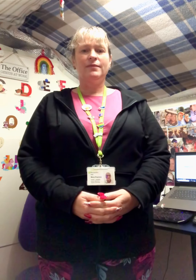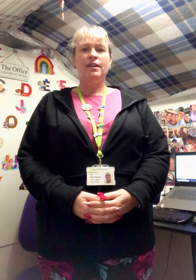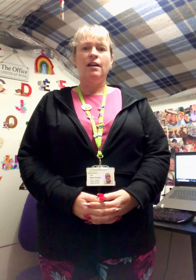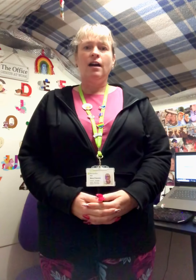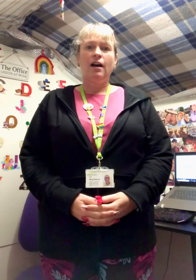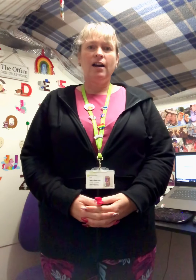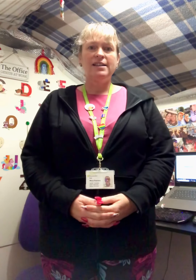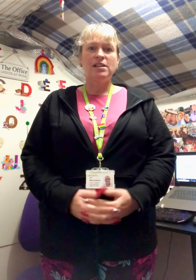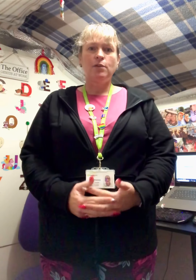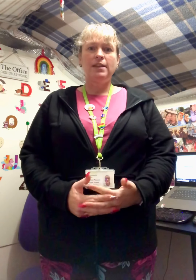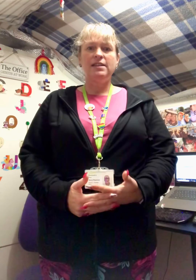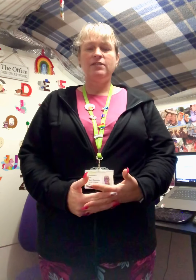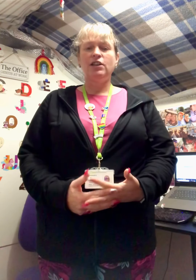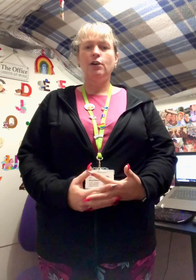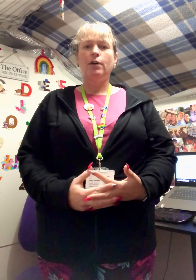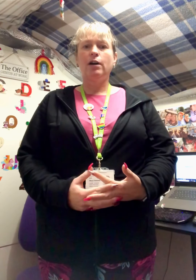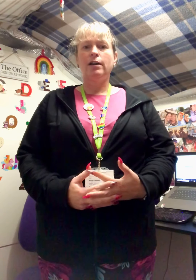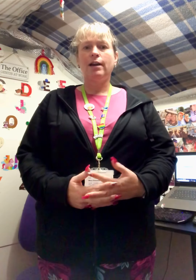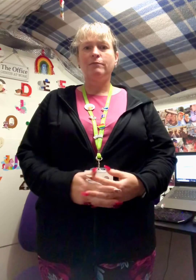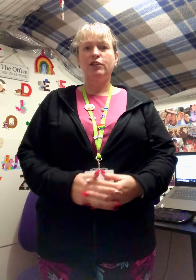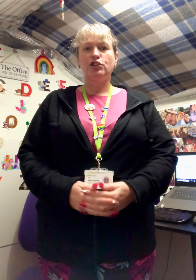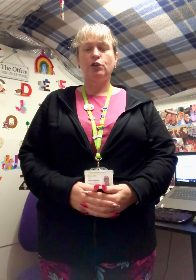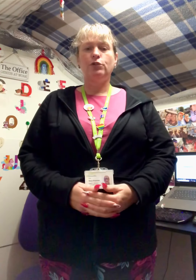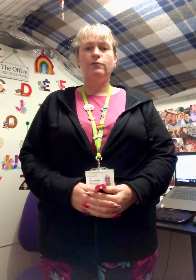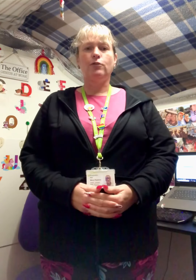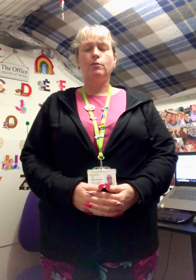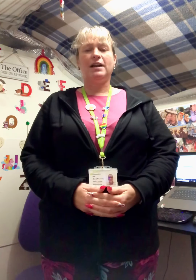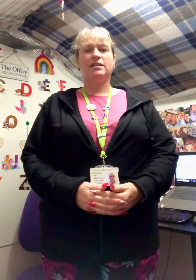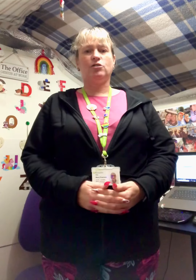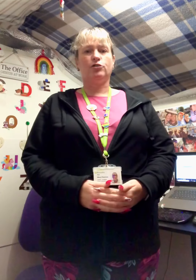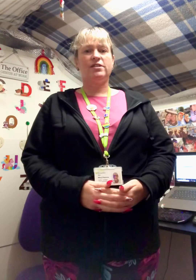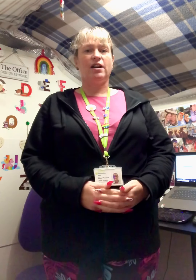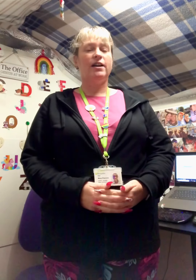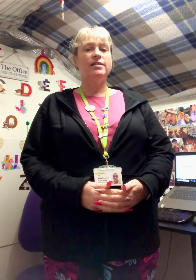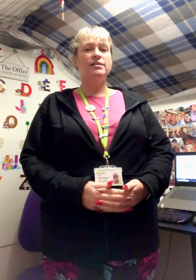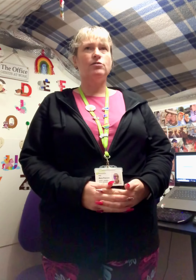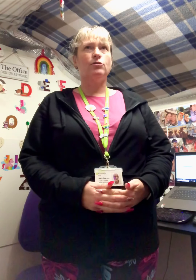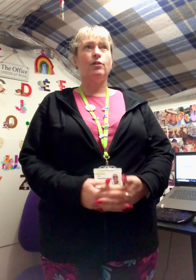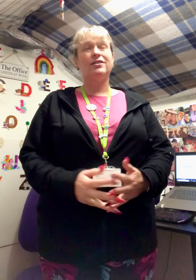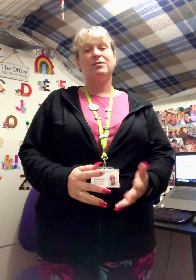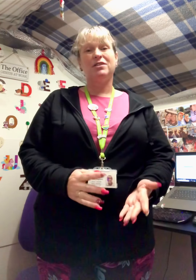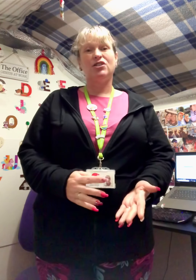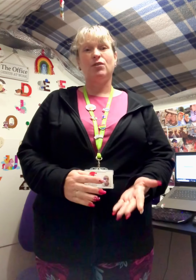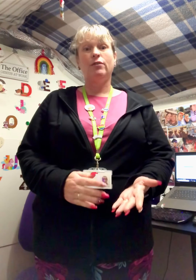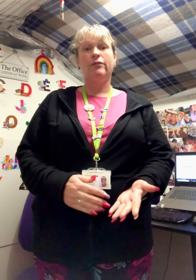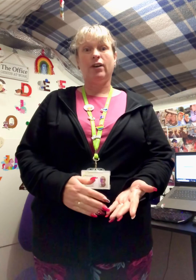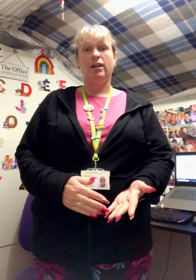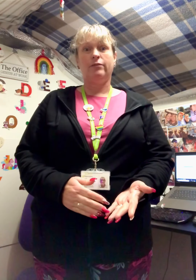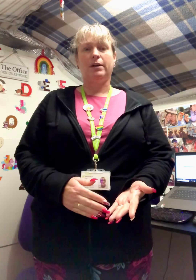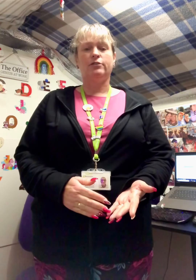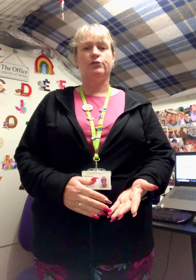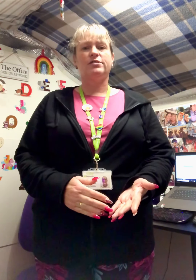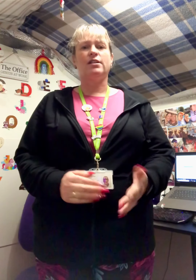hi so in this video I am going to show you four Makaton signs actually I'm going to show you five Makaton signs